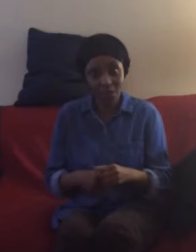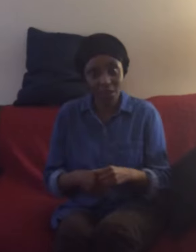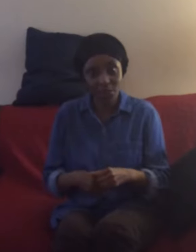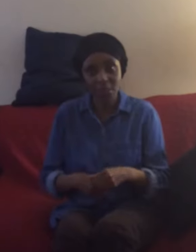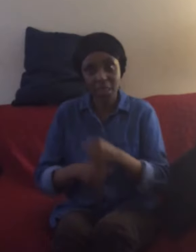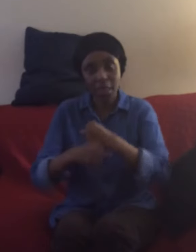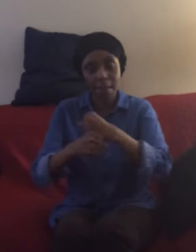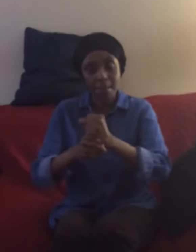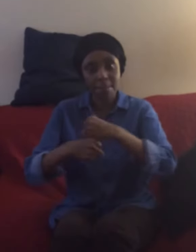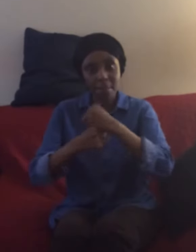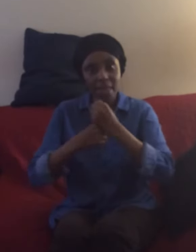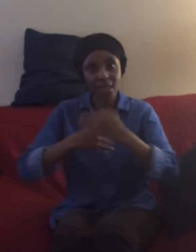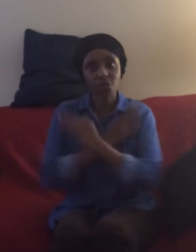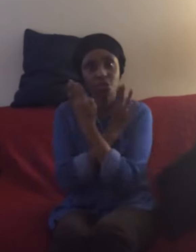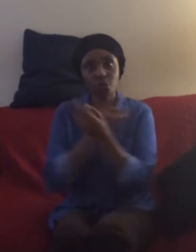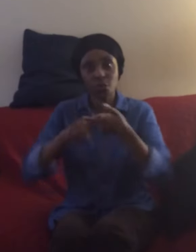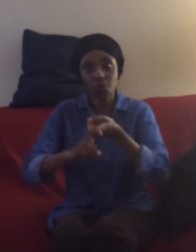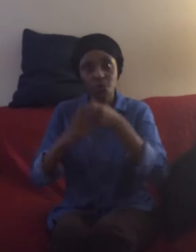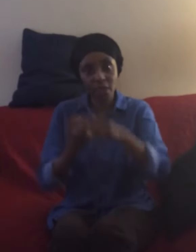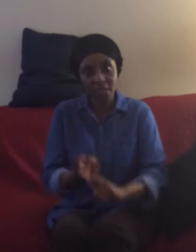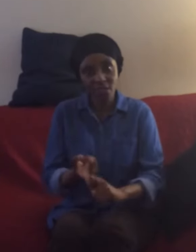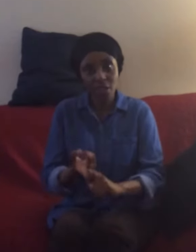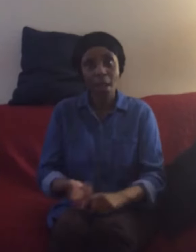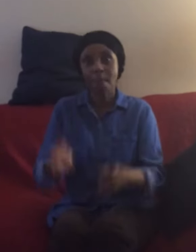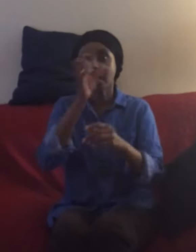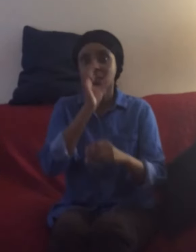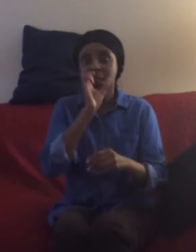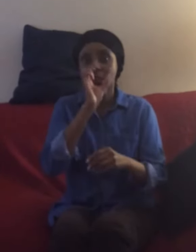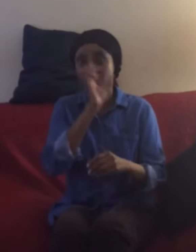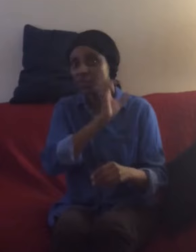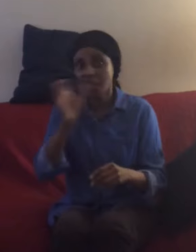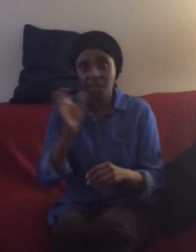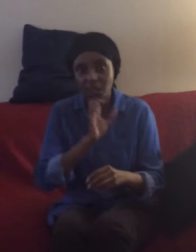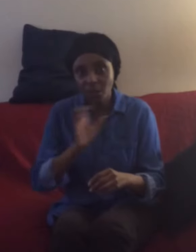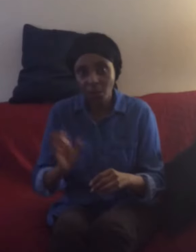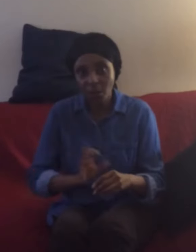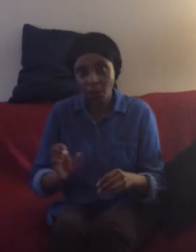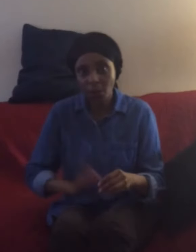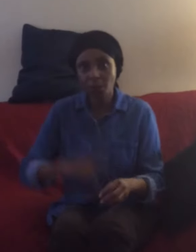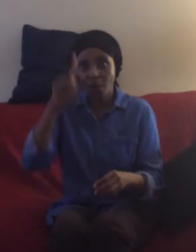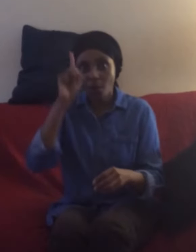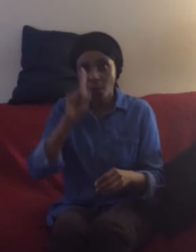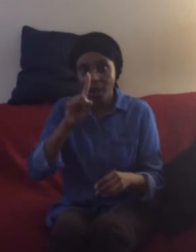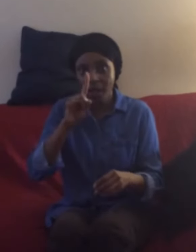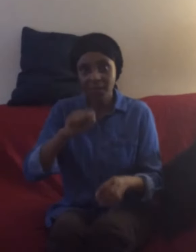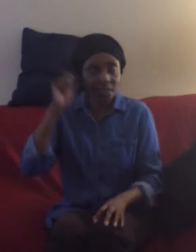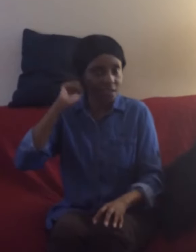go make new friends but keep the old one is